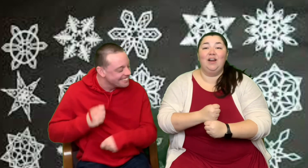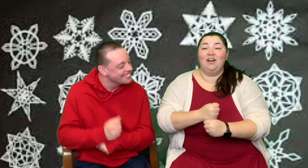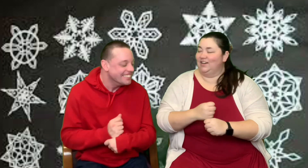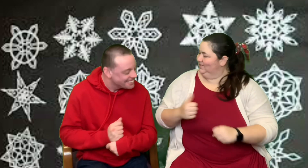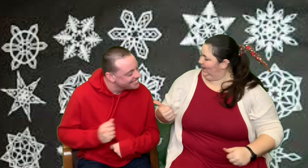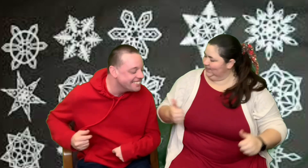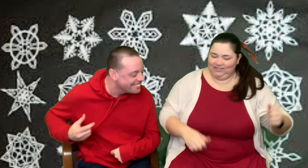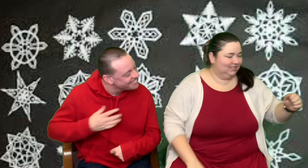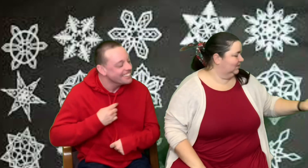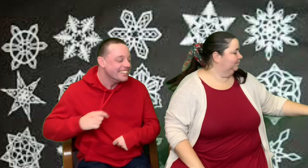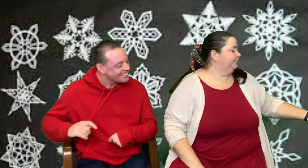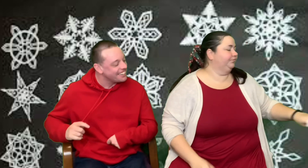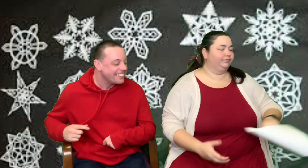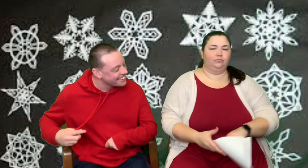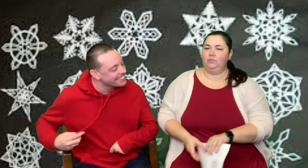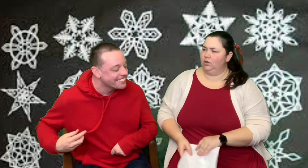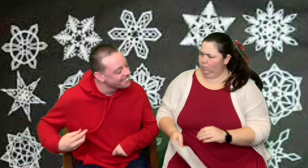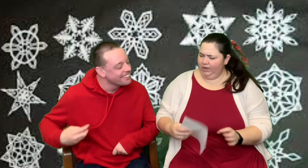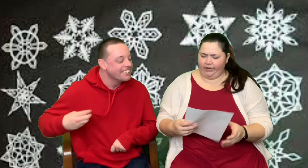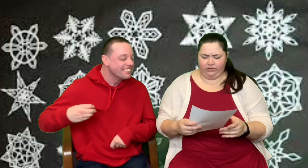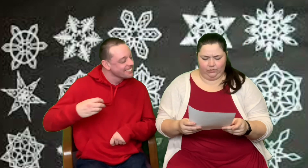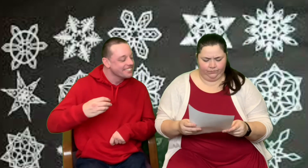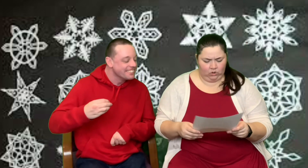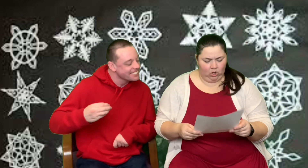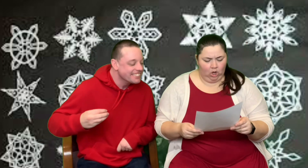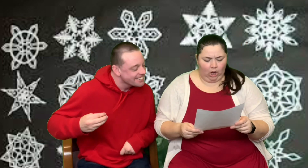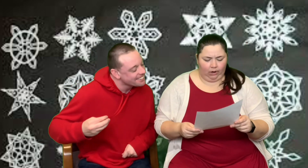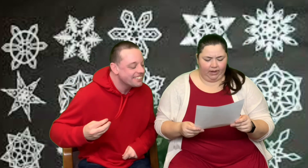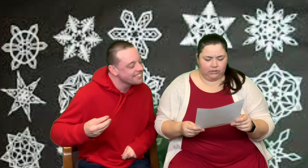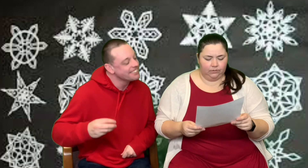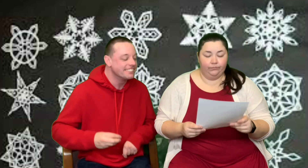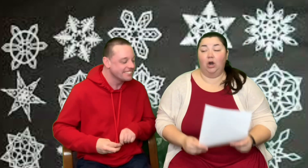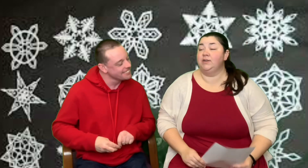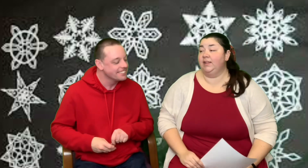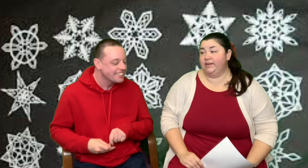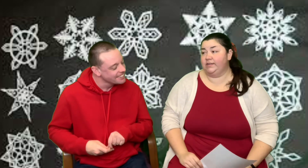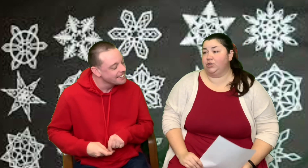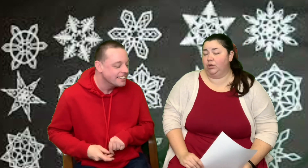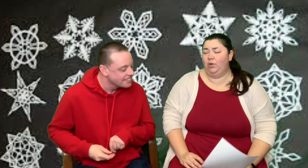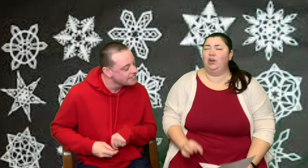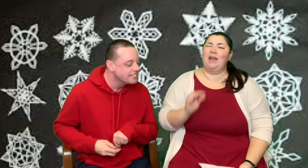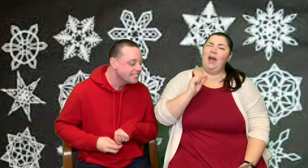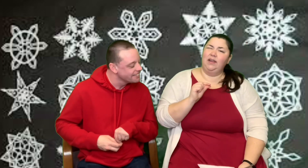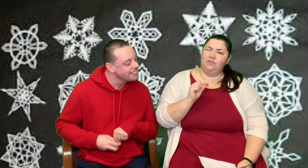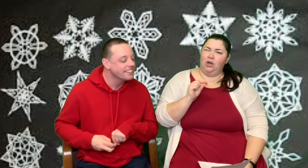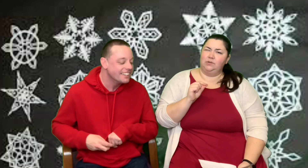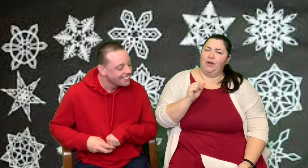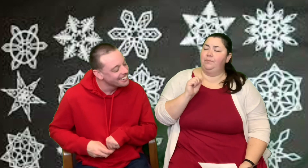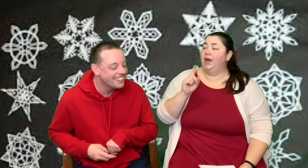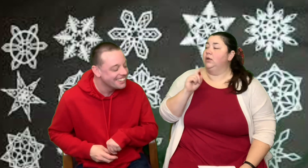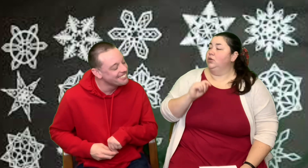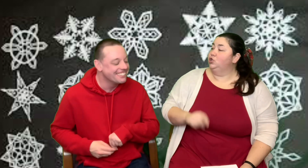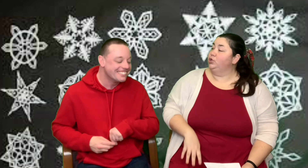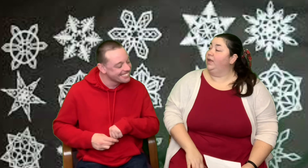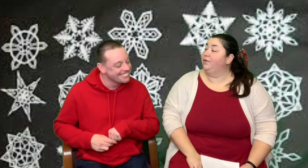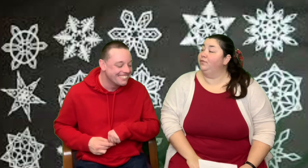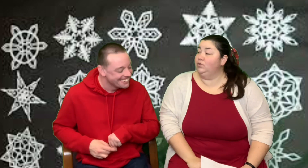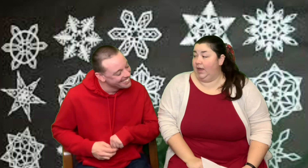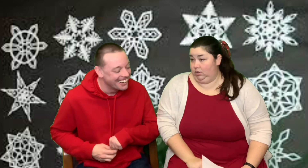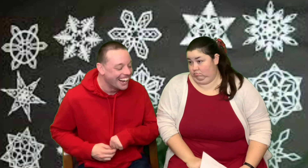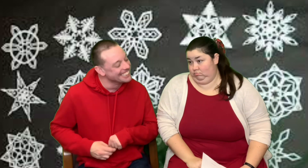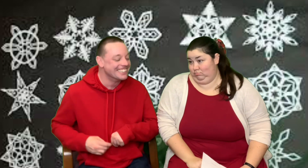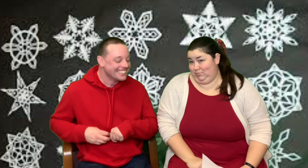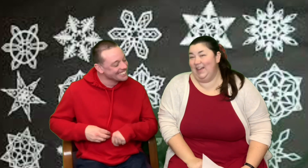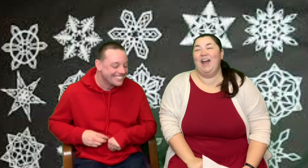Year. Year. Nice. Year. Well done, sir. All right. Our daily discussion. We already kind of talked about it, but do you like